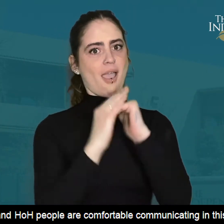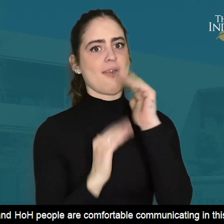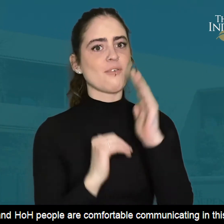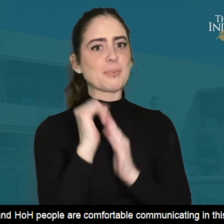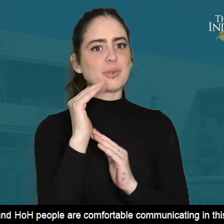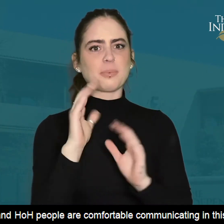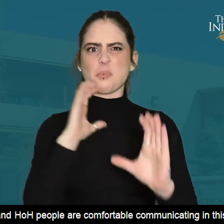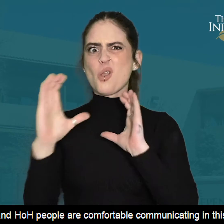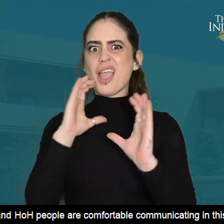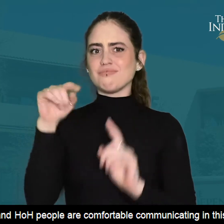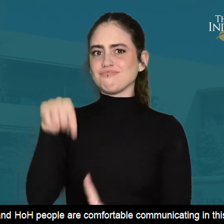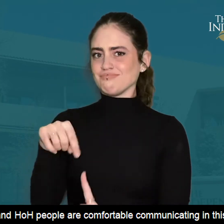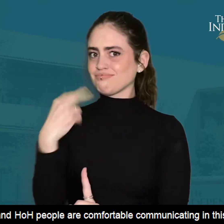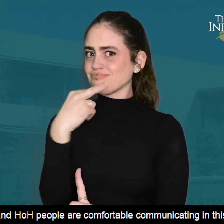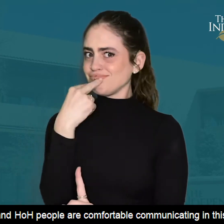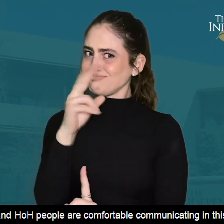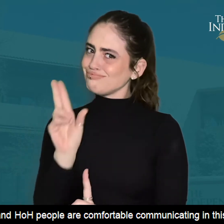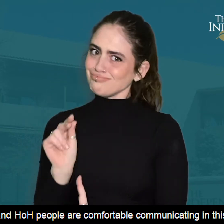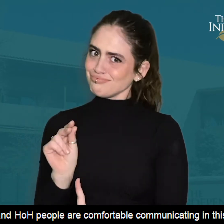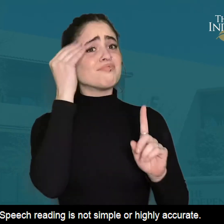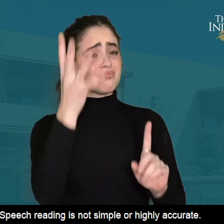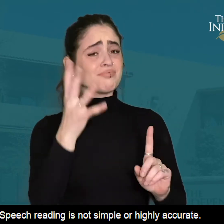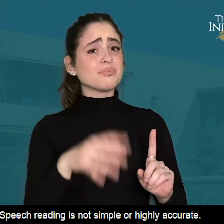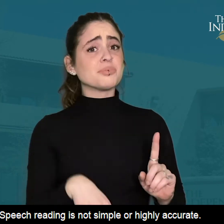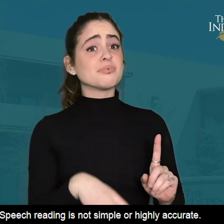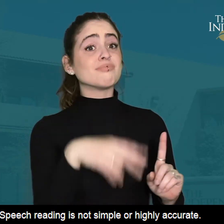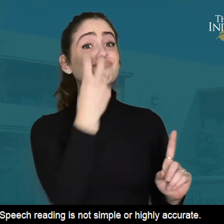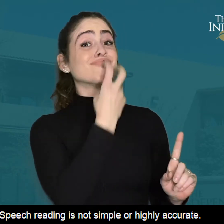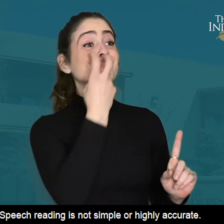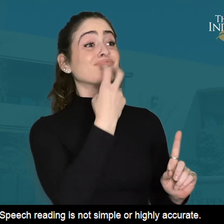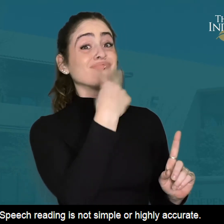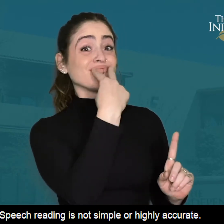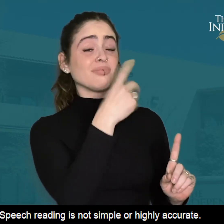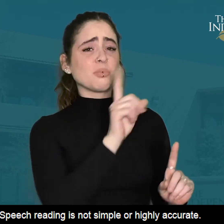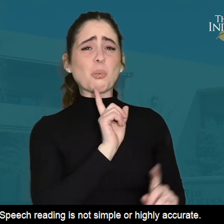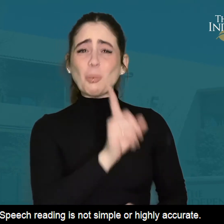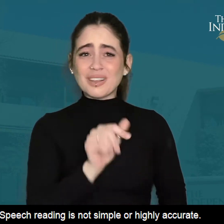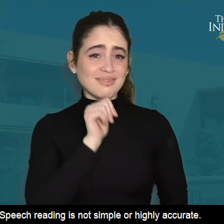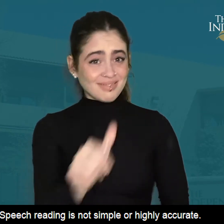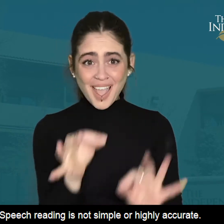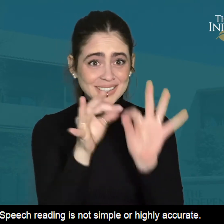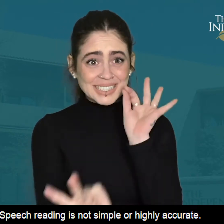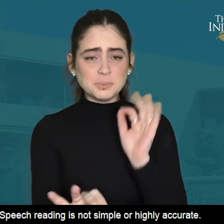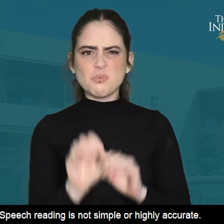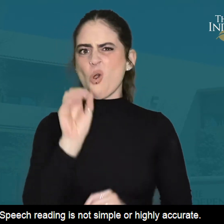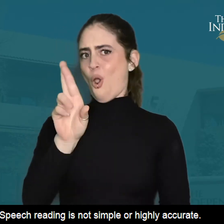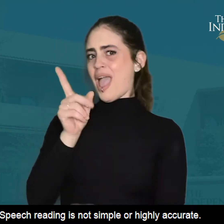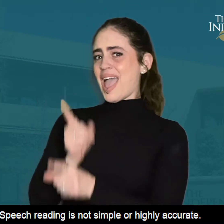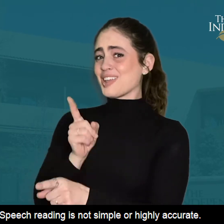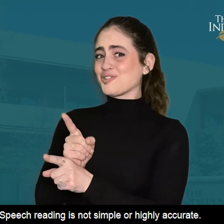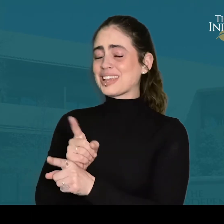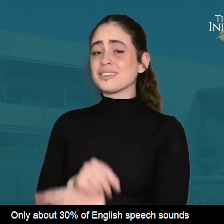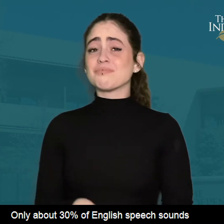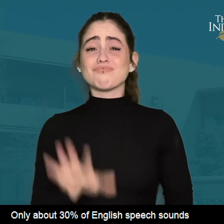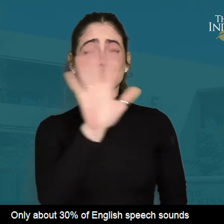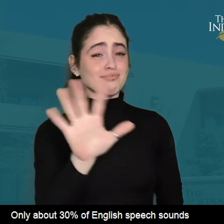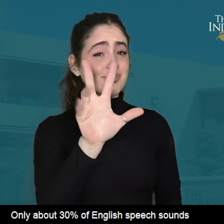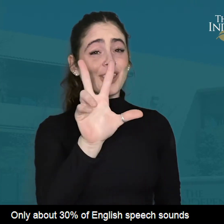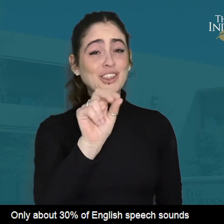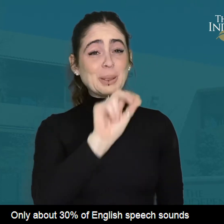communicating in this manner. Speech reading is not simple or highly accurate. Only